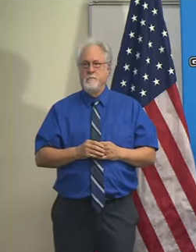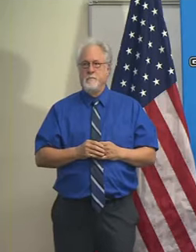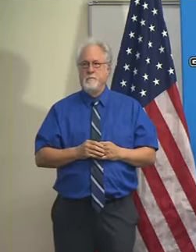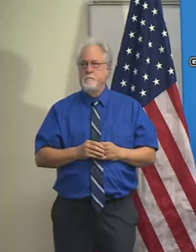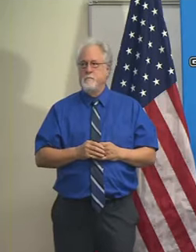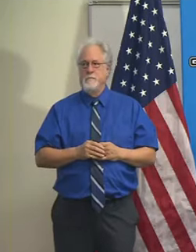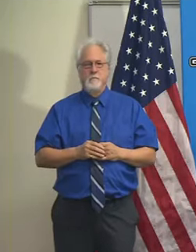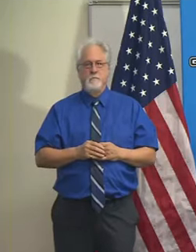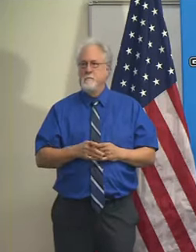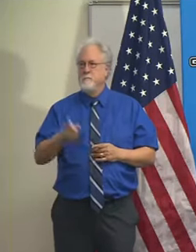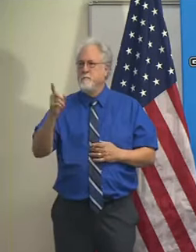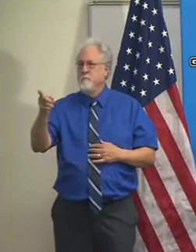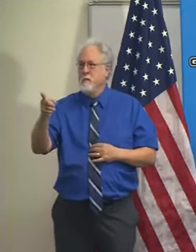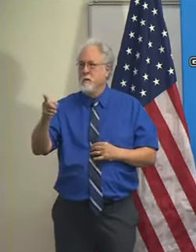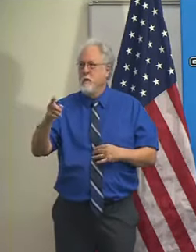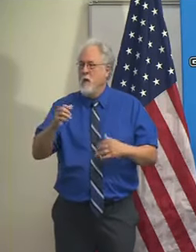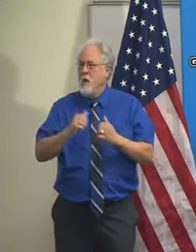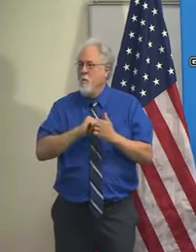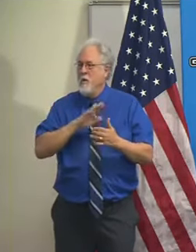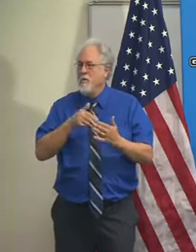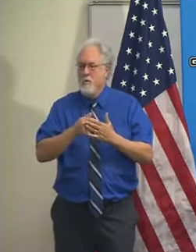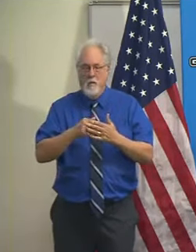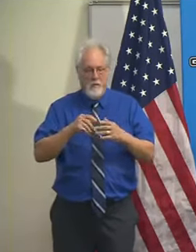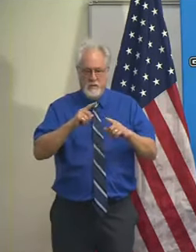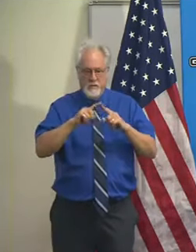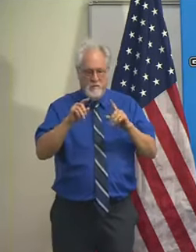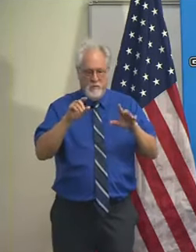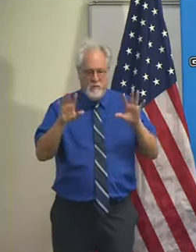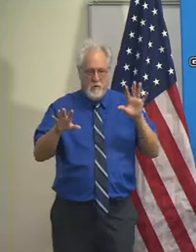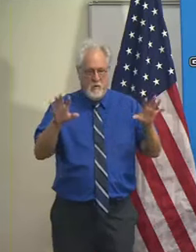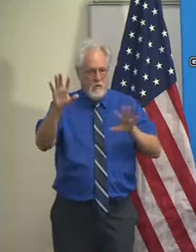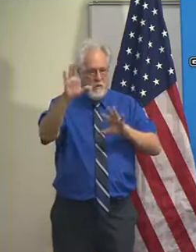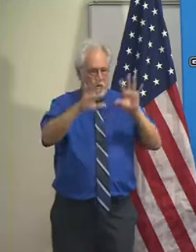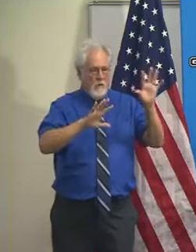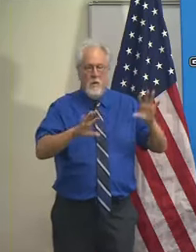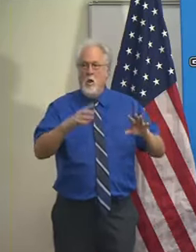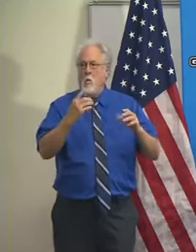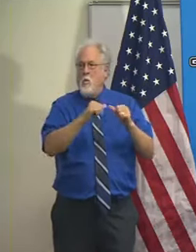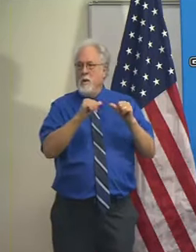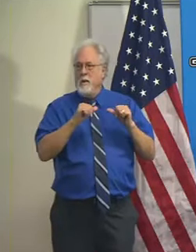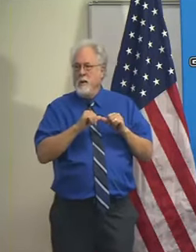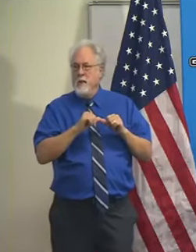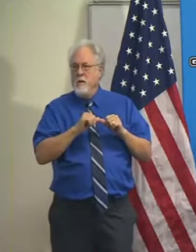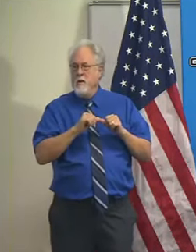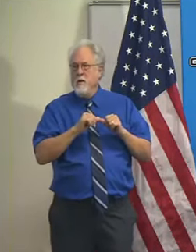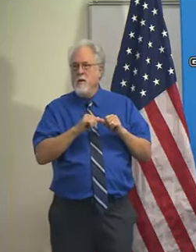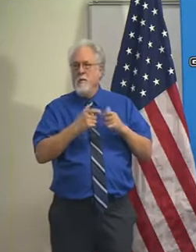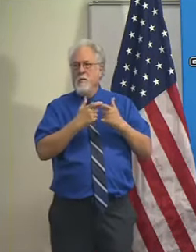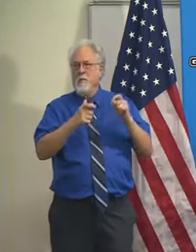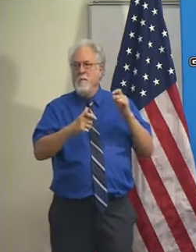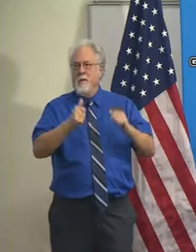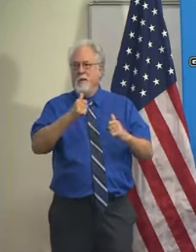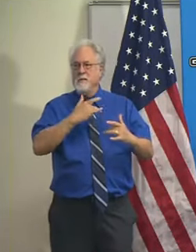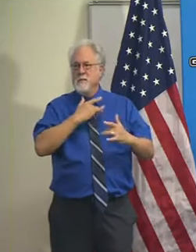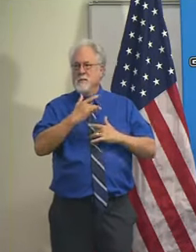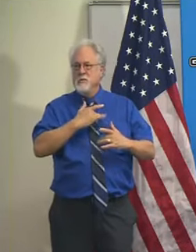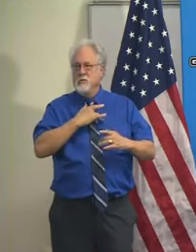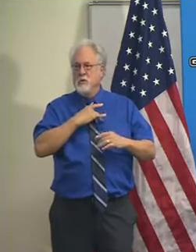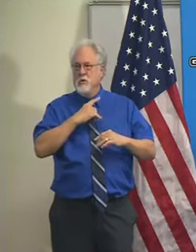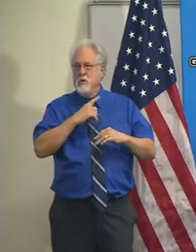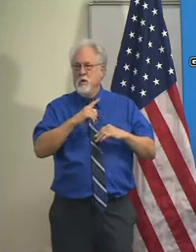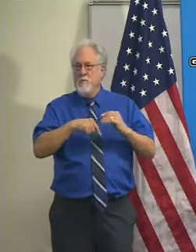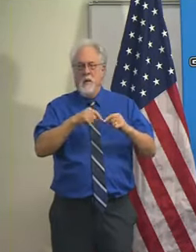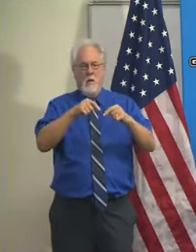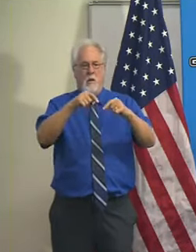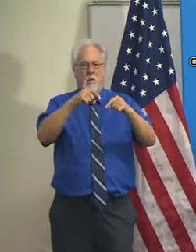Yes, sir. With all of these moving parts, is there one good area that most concerns you in the bars concerns about going